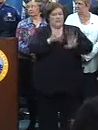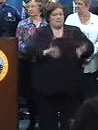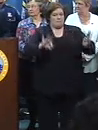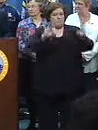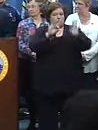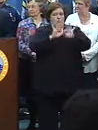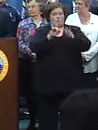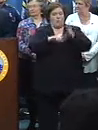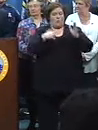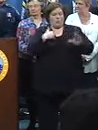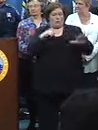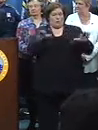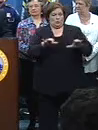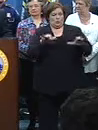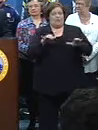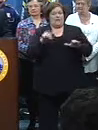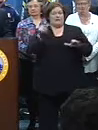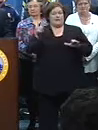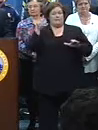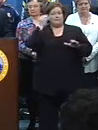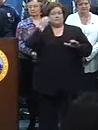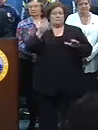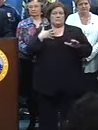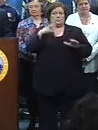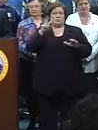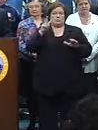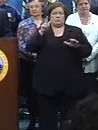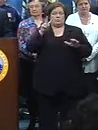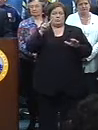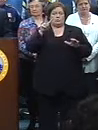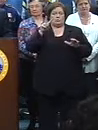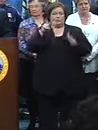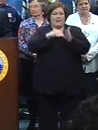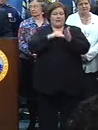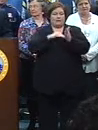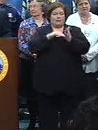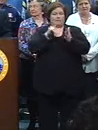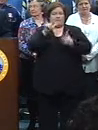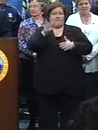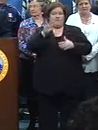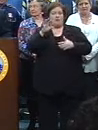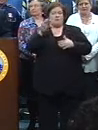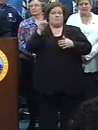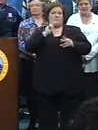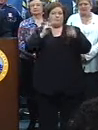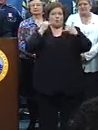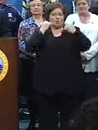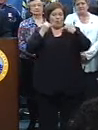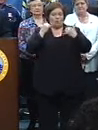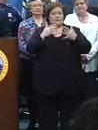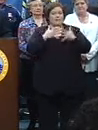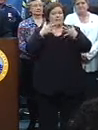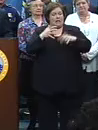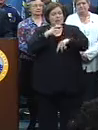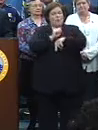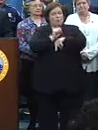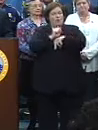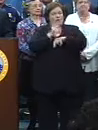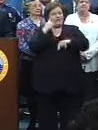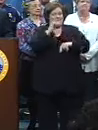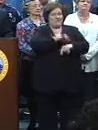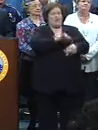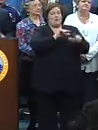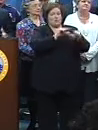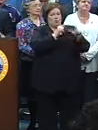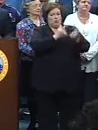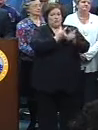part of what we do. They responded to 2,024 calls, an amazing amount of work for that